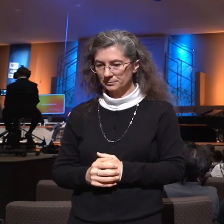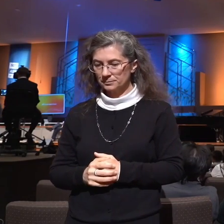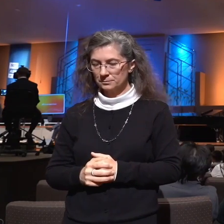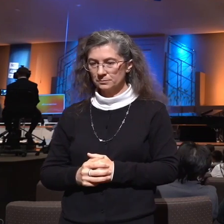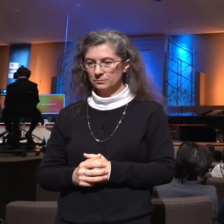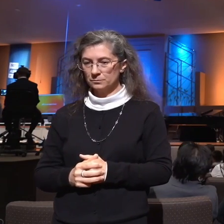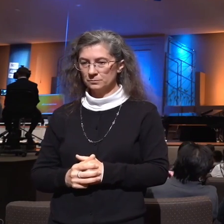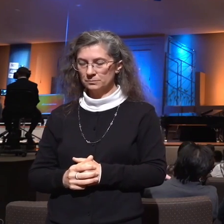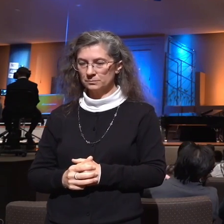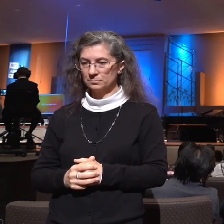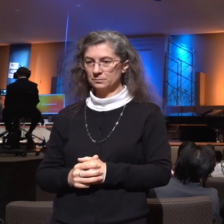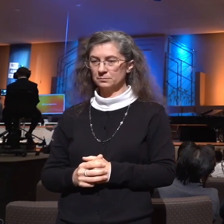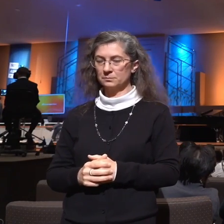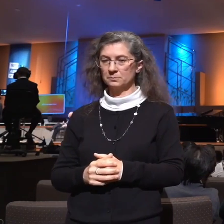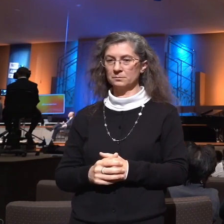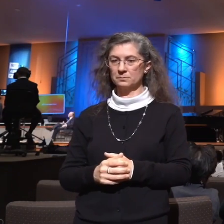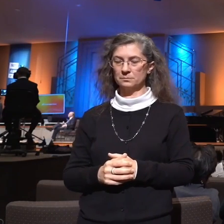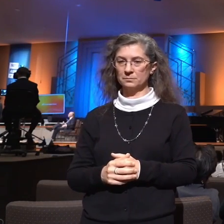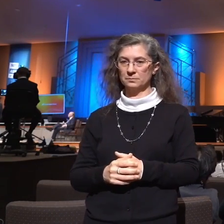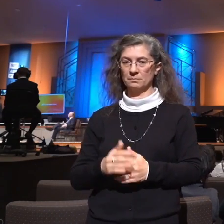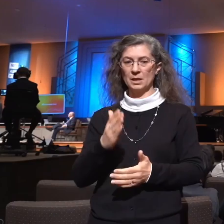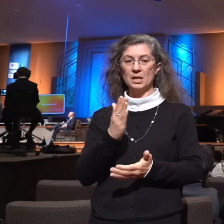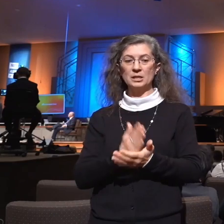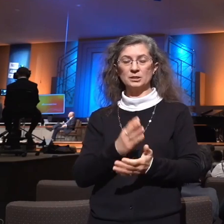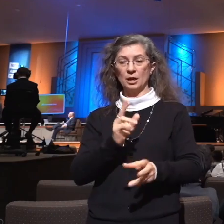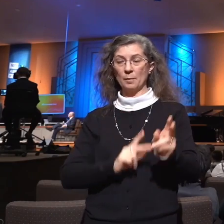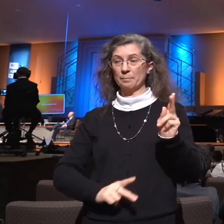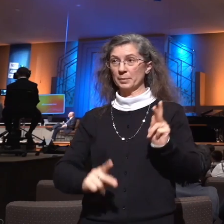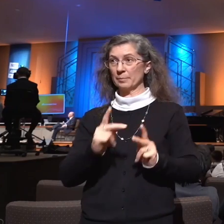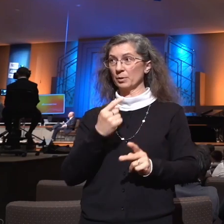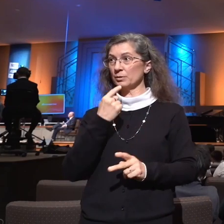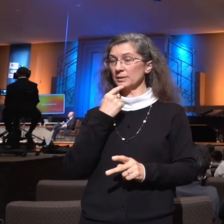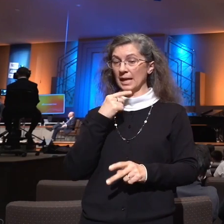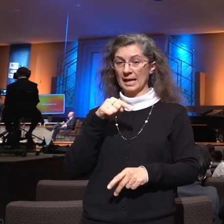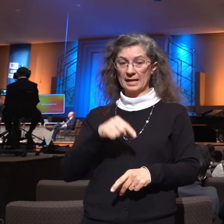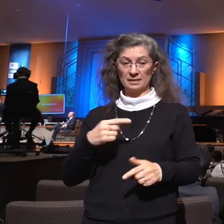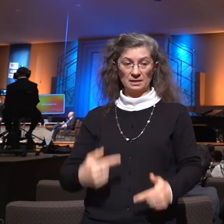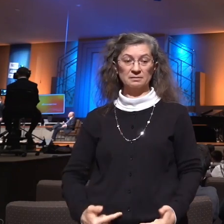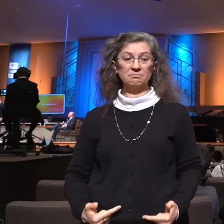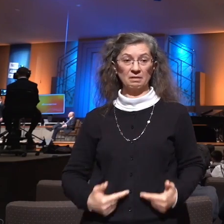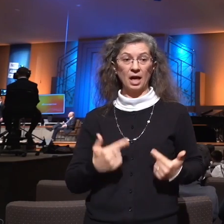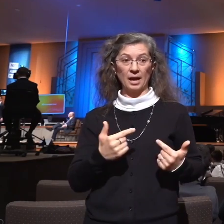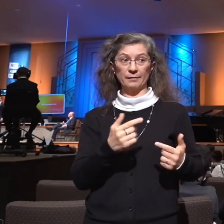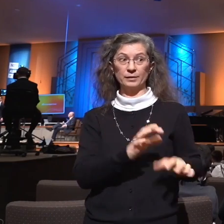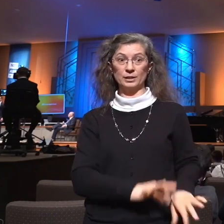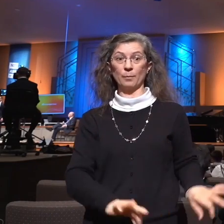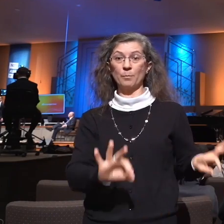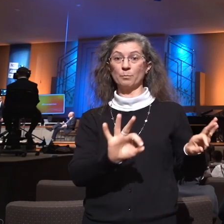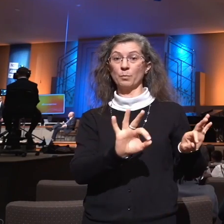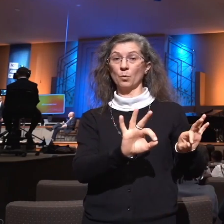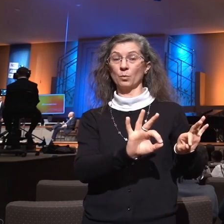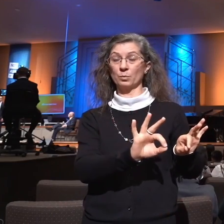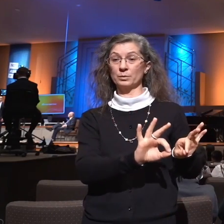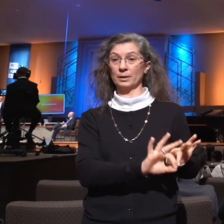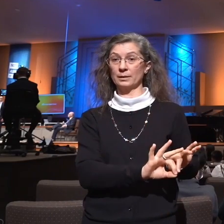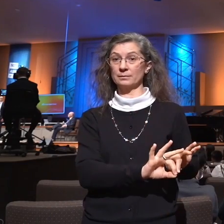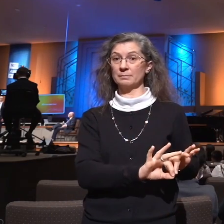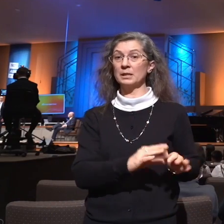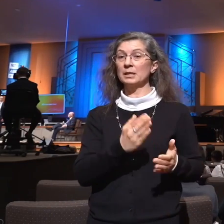Some say this life is the only thing that matters. Some say